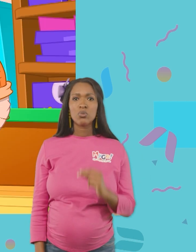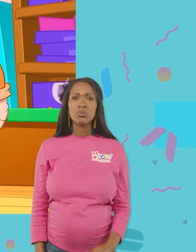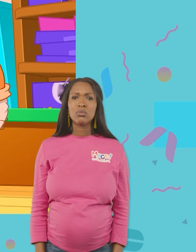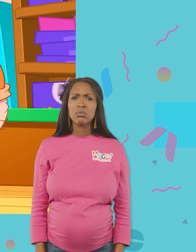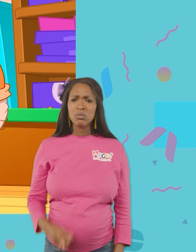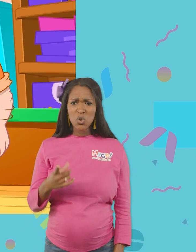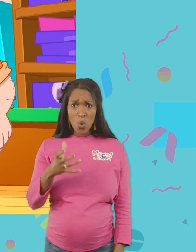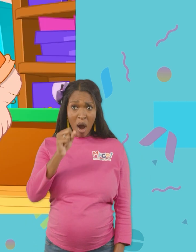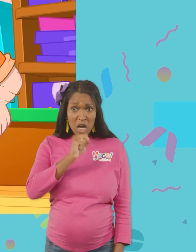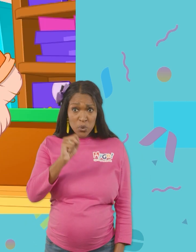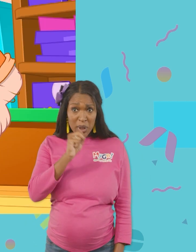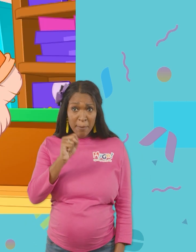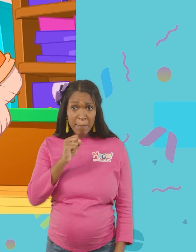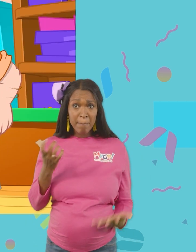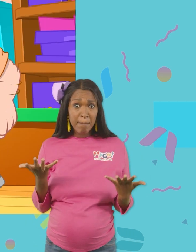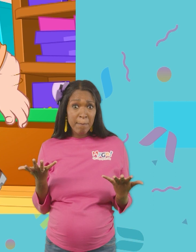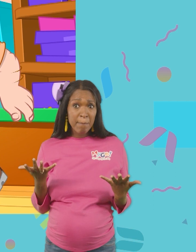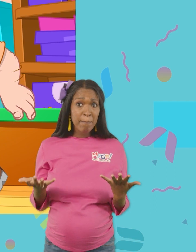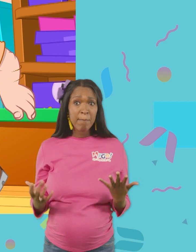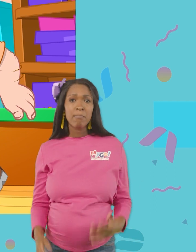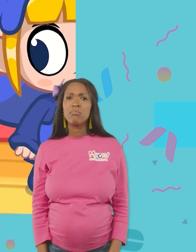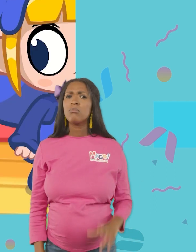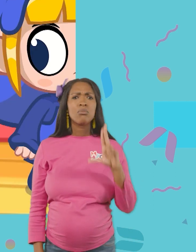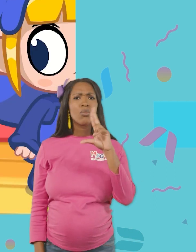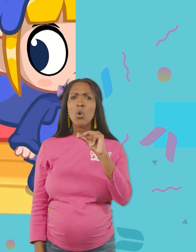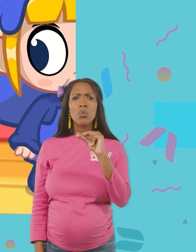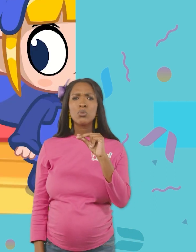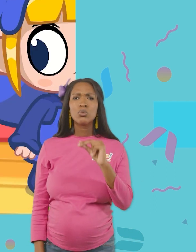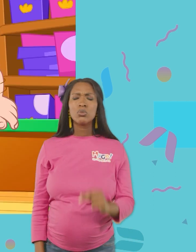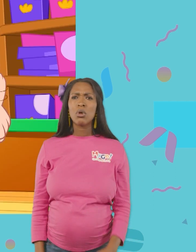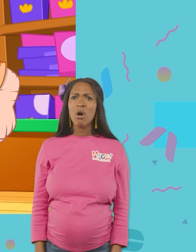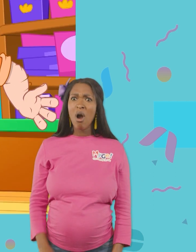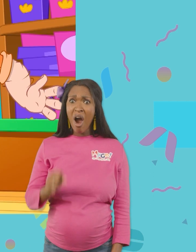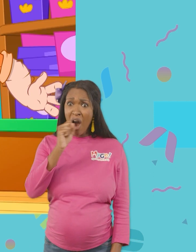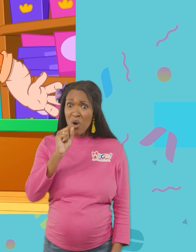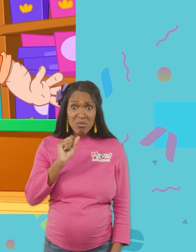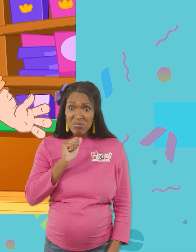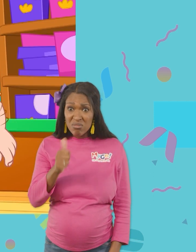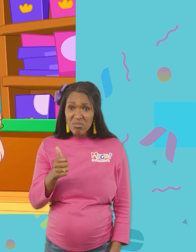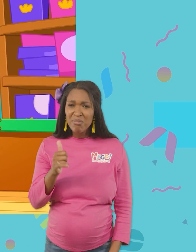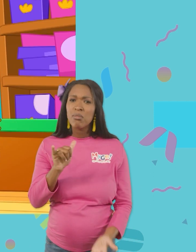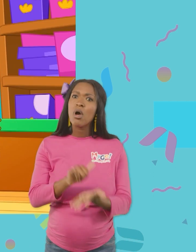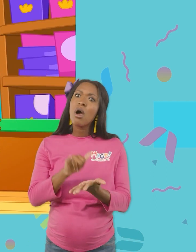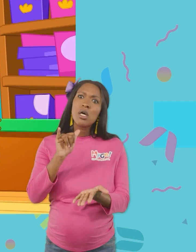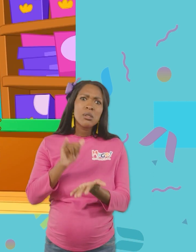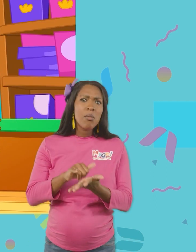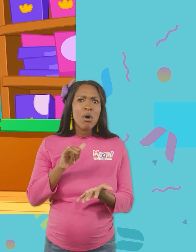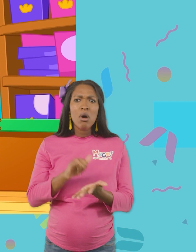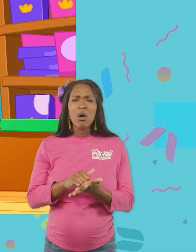Uh, do you want some ice cream? No. No ice cream? That can't be right.